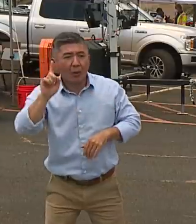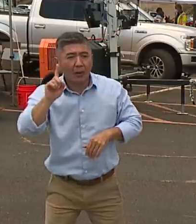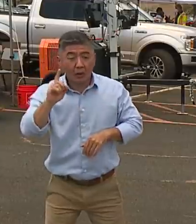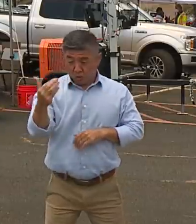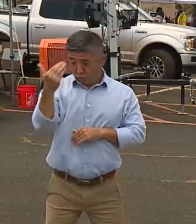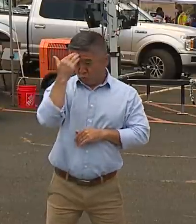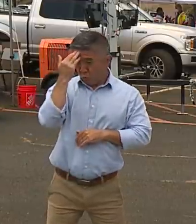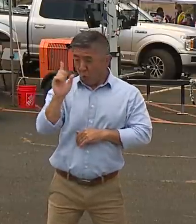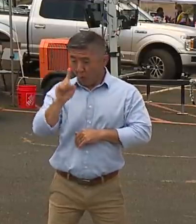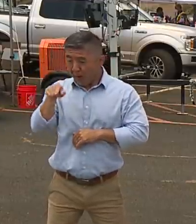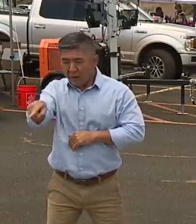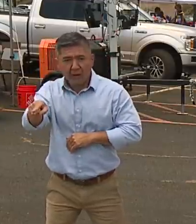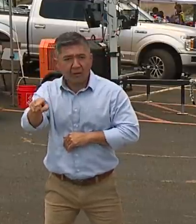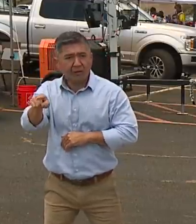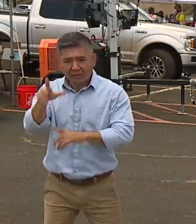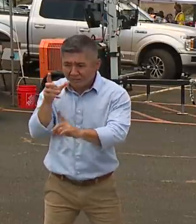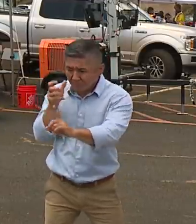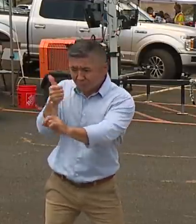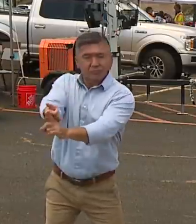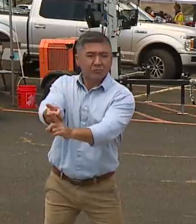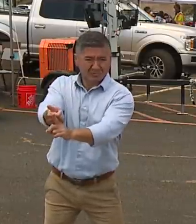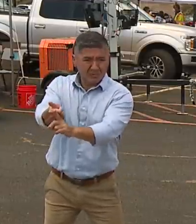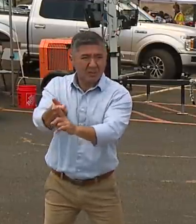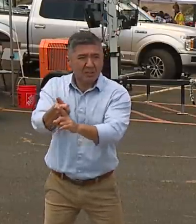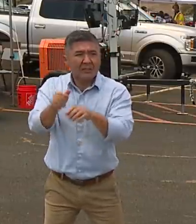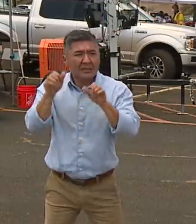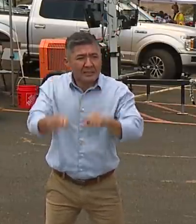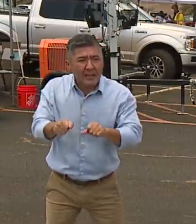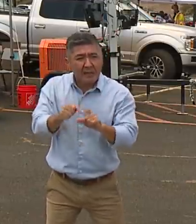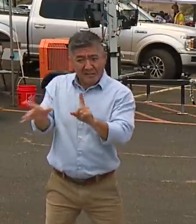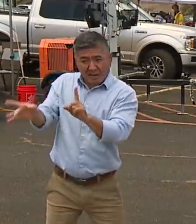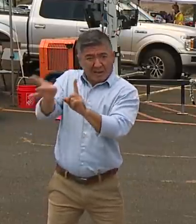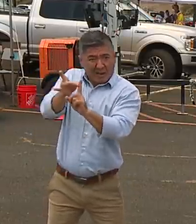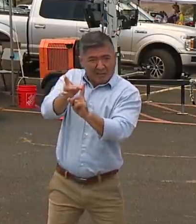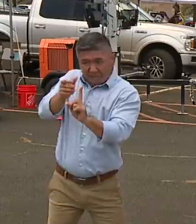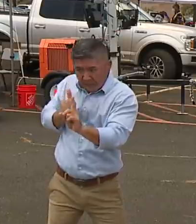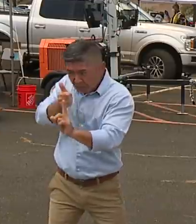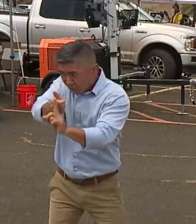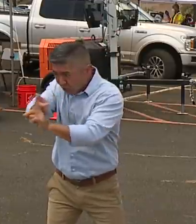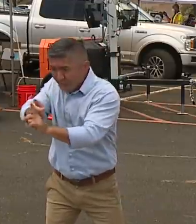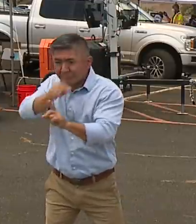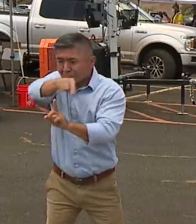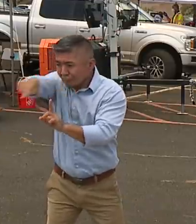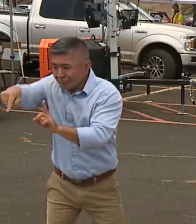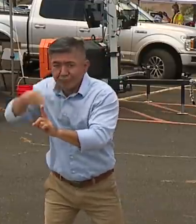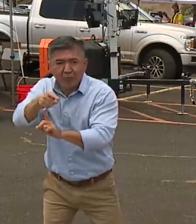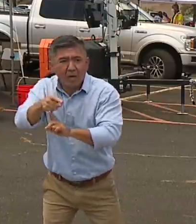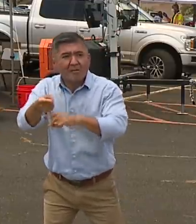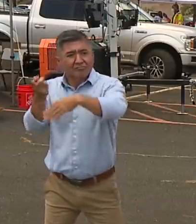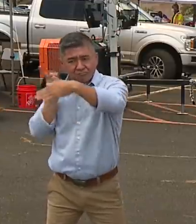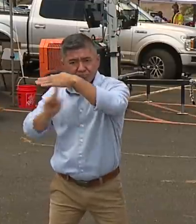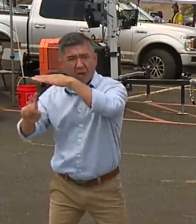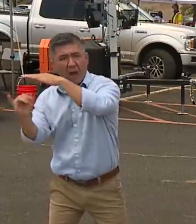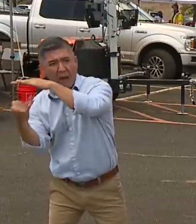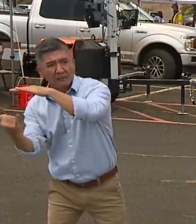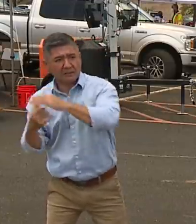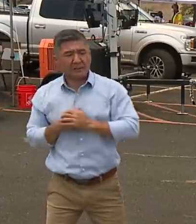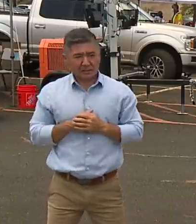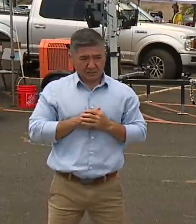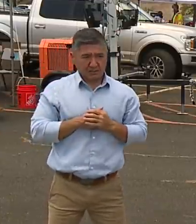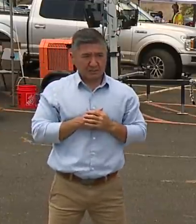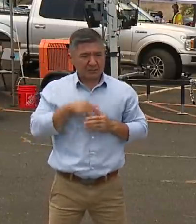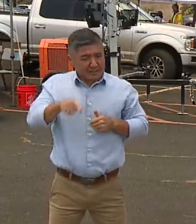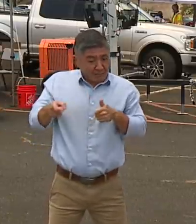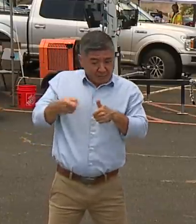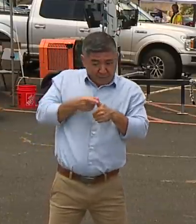and how to contact trace and how to isolate, which is why we talk about three legs of a stool. This is the first leg. The second leg